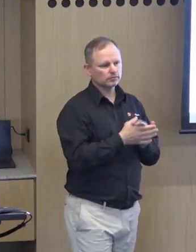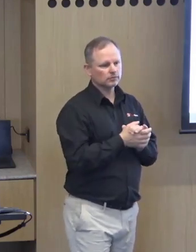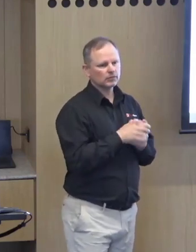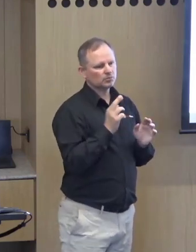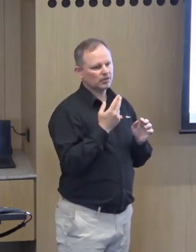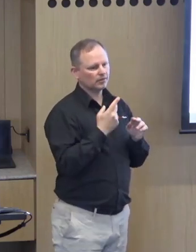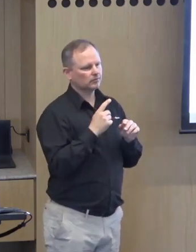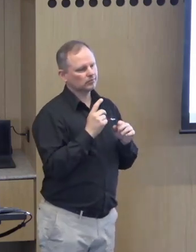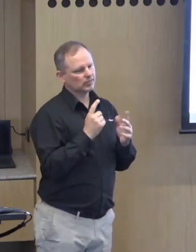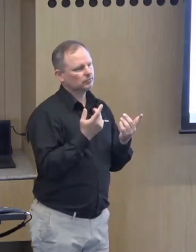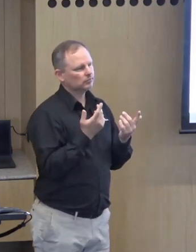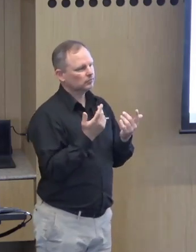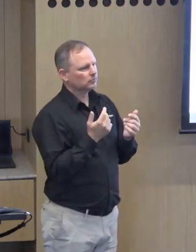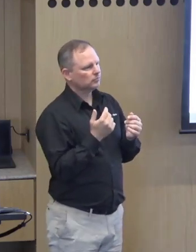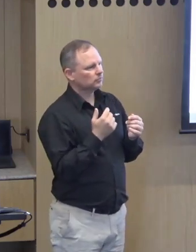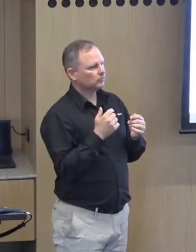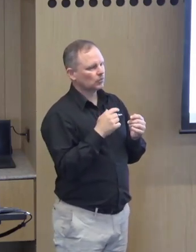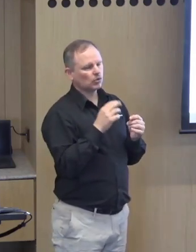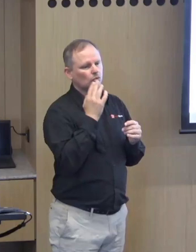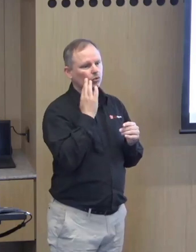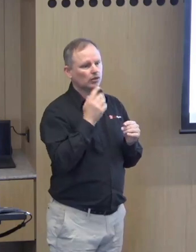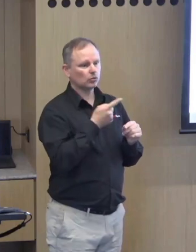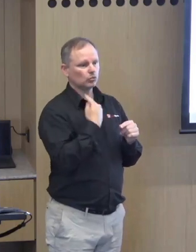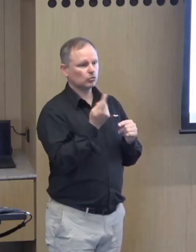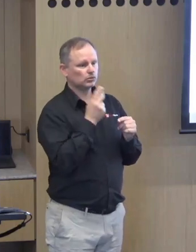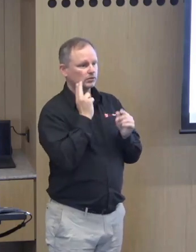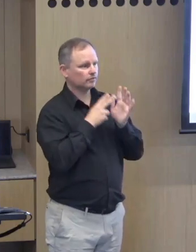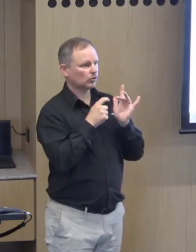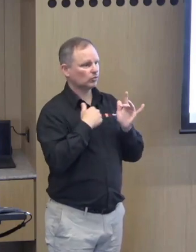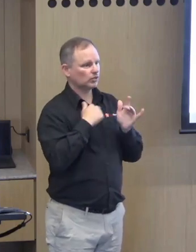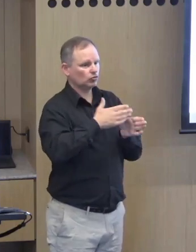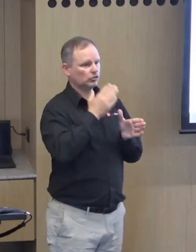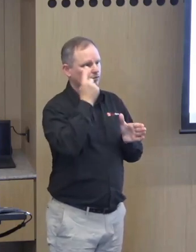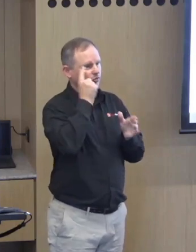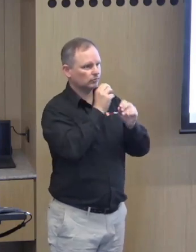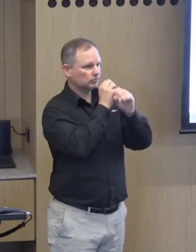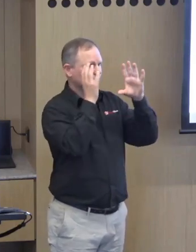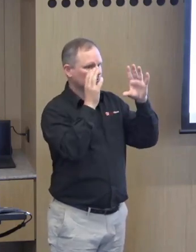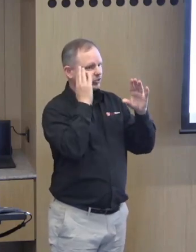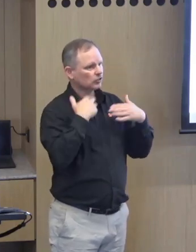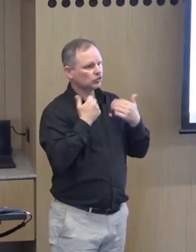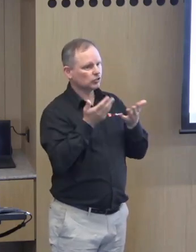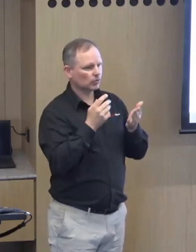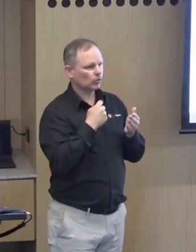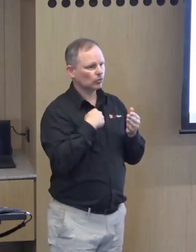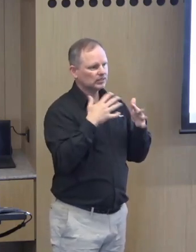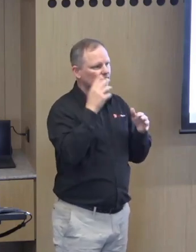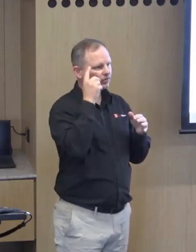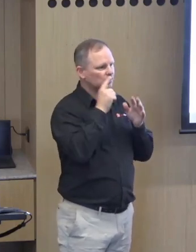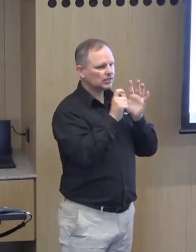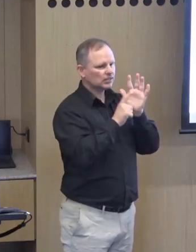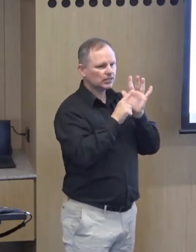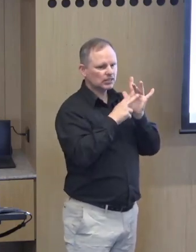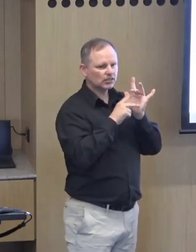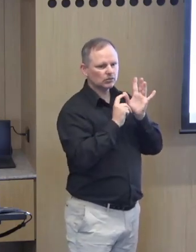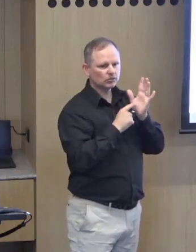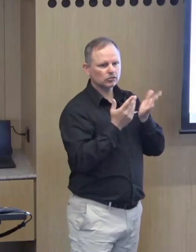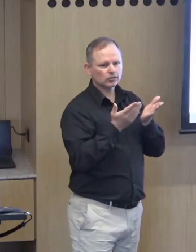that should be the case um but in time that may happen but um in victoria we originally that there would be a mental health service or a